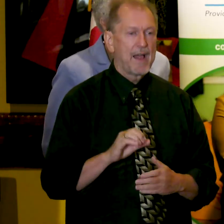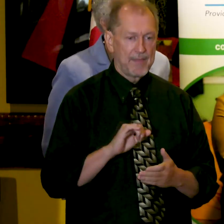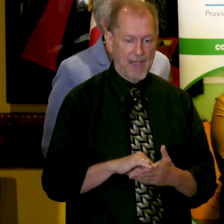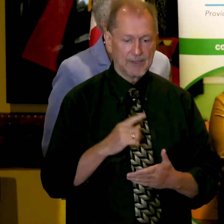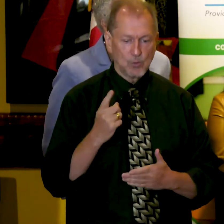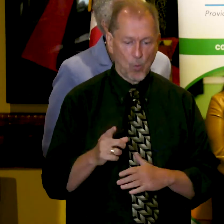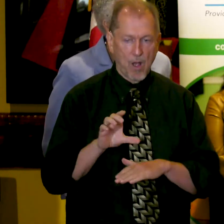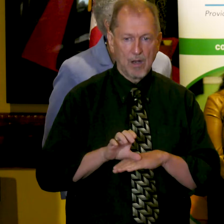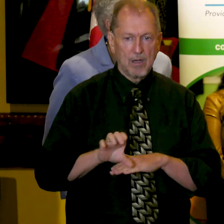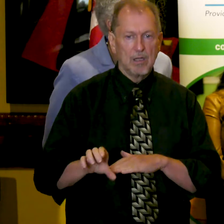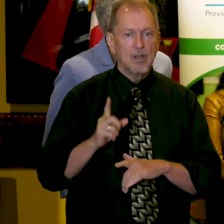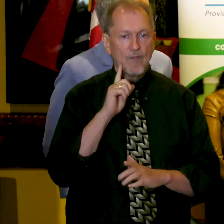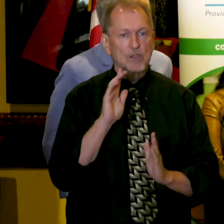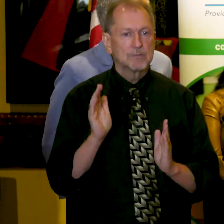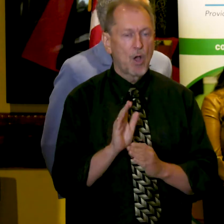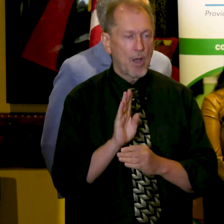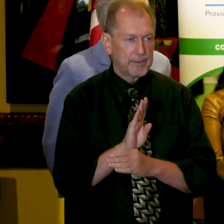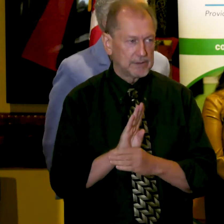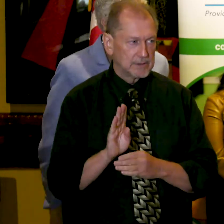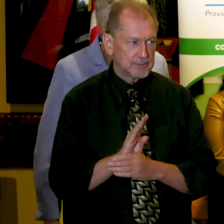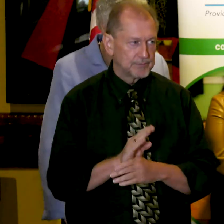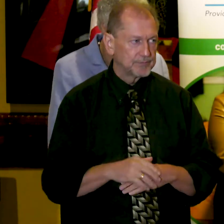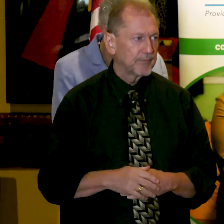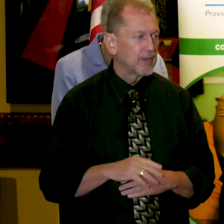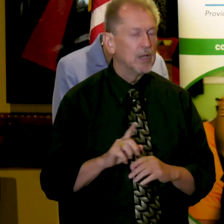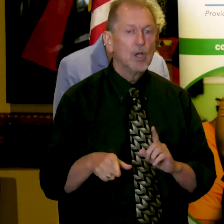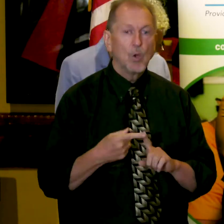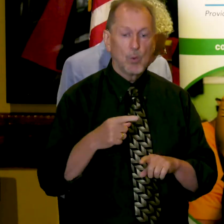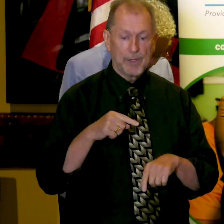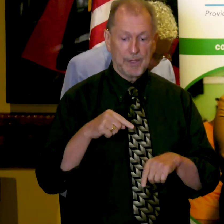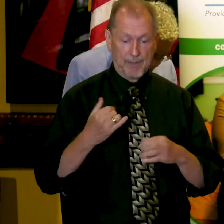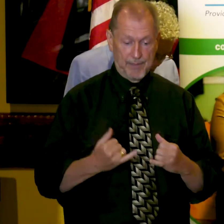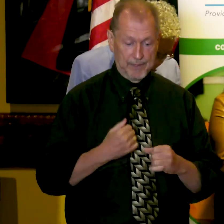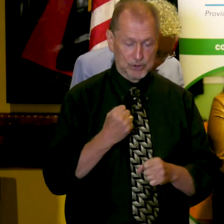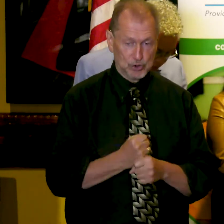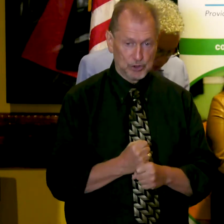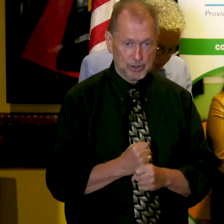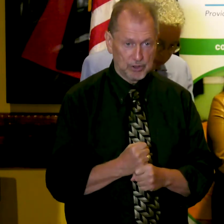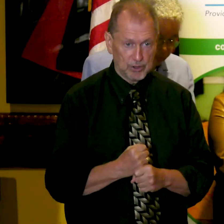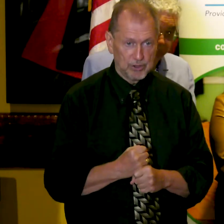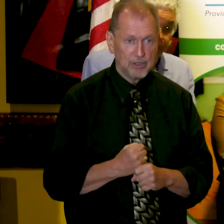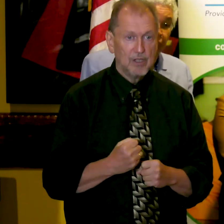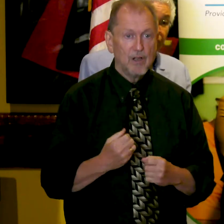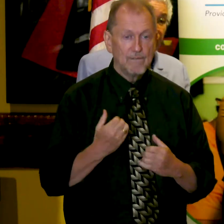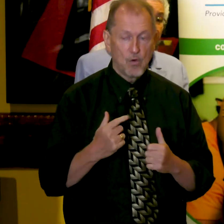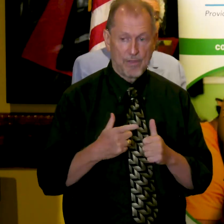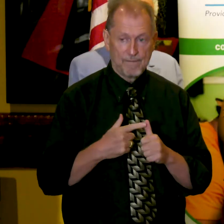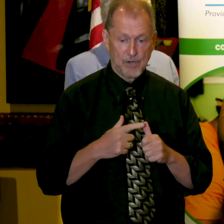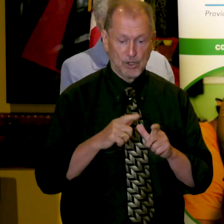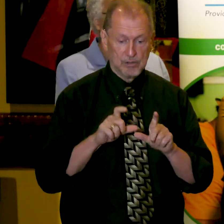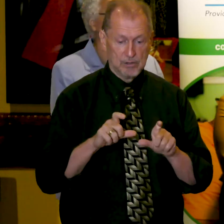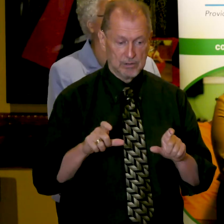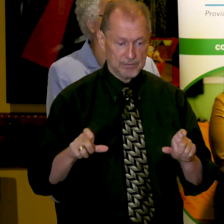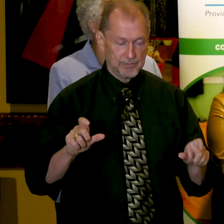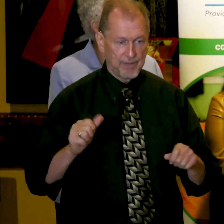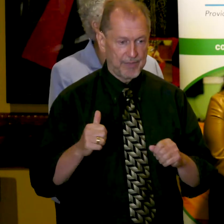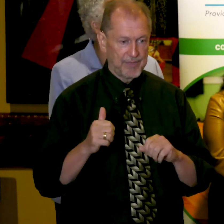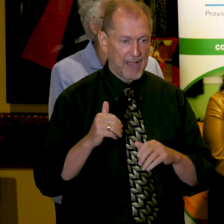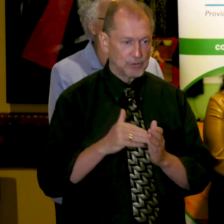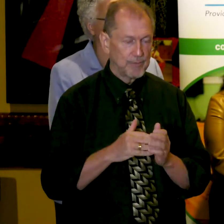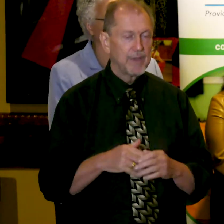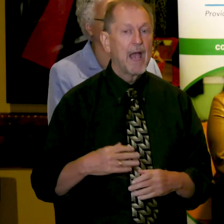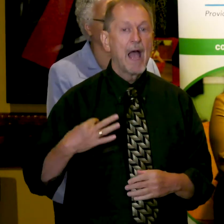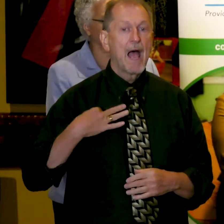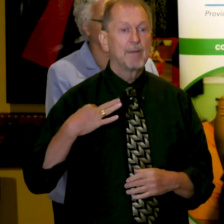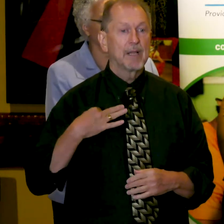for small business grants. The timeline for this year for our this current round is the application portal